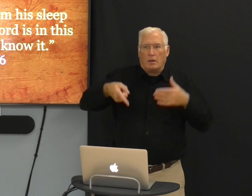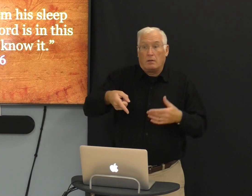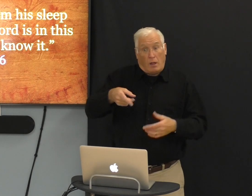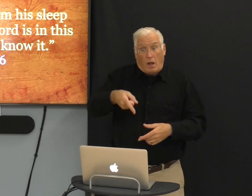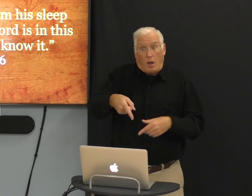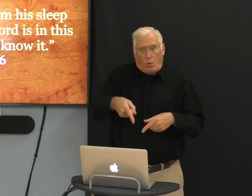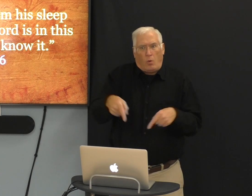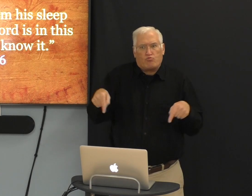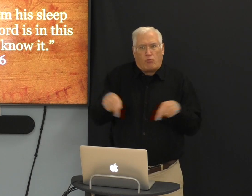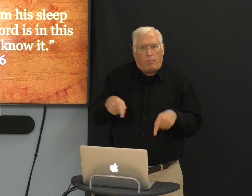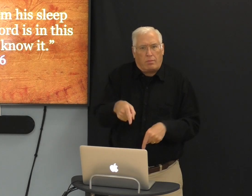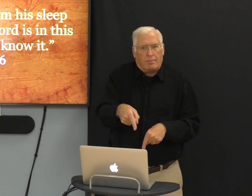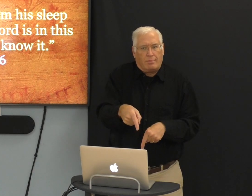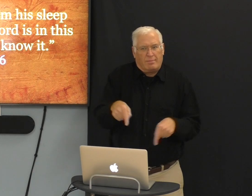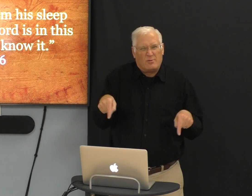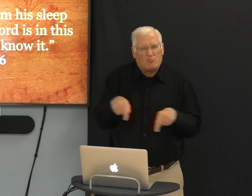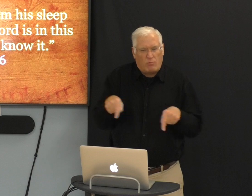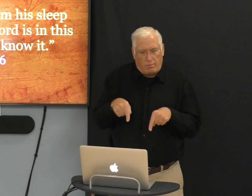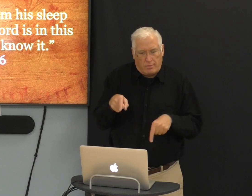And he was thrilled. He trembled.